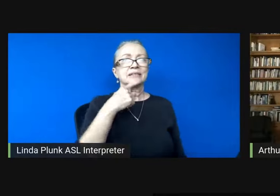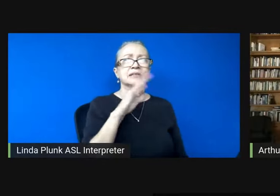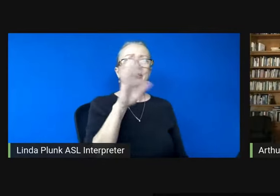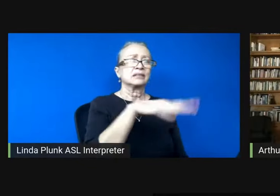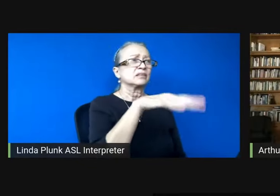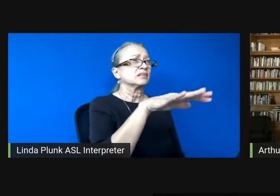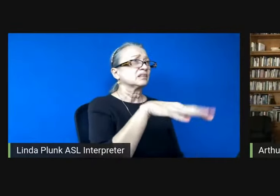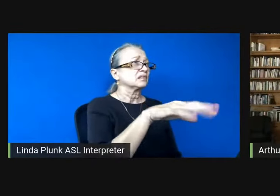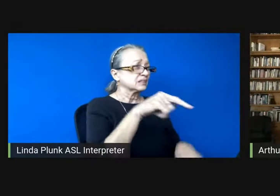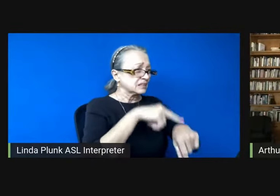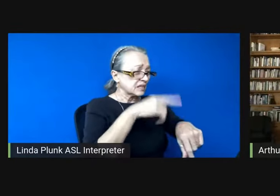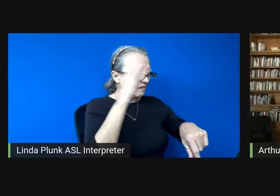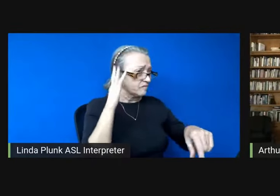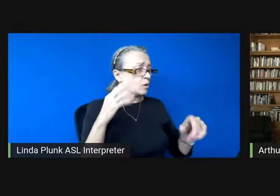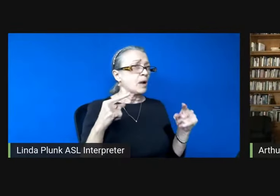painkiller